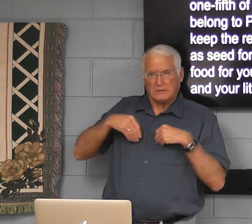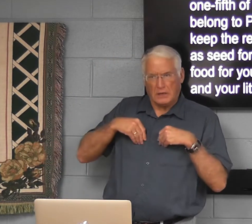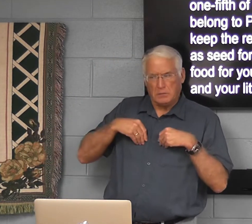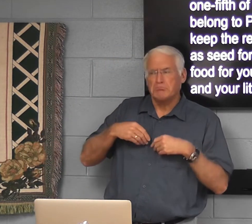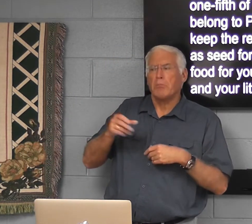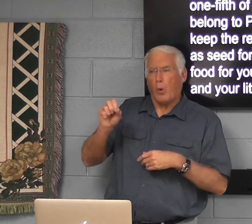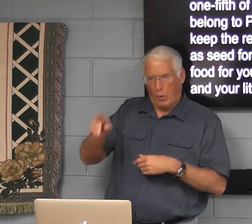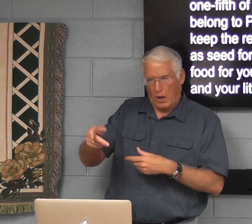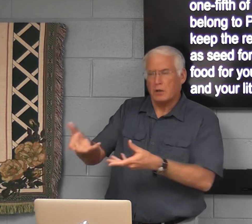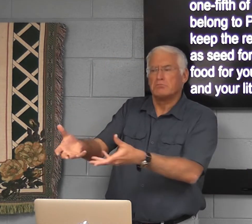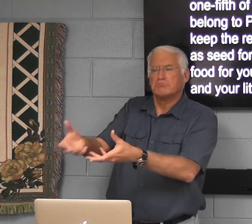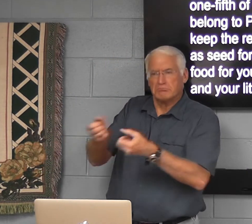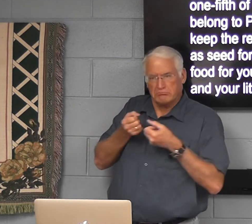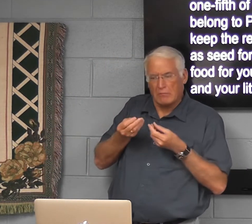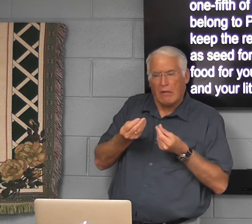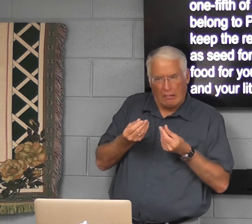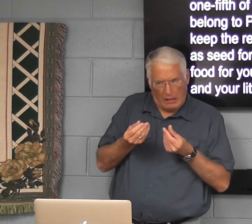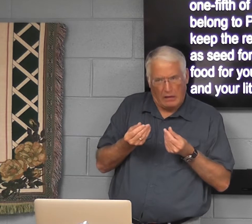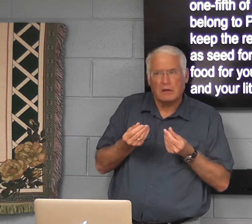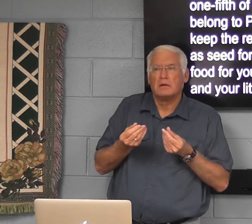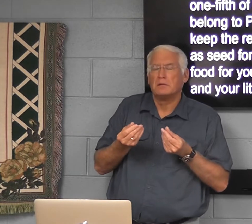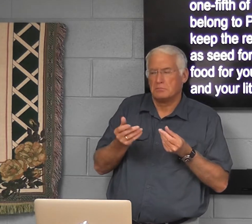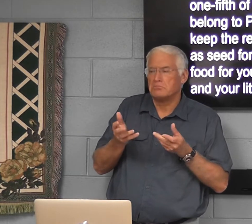accepted the land.